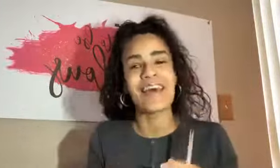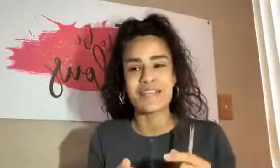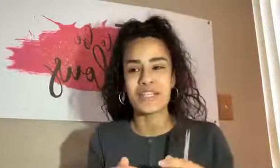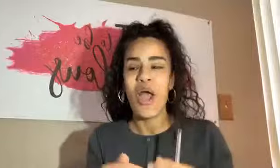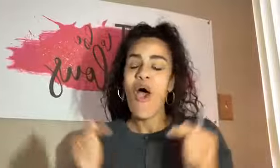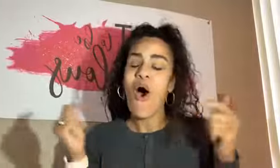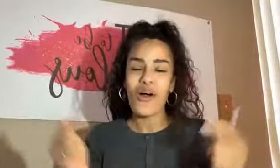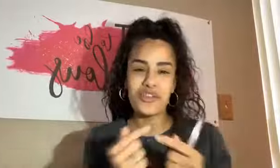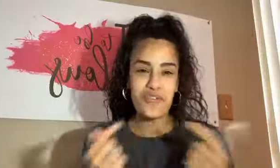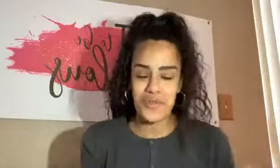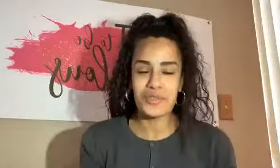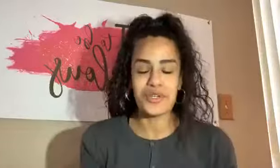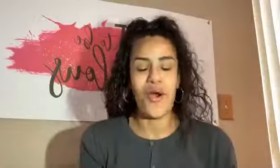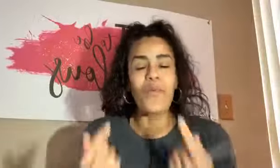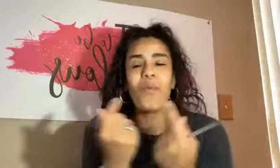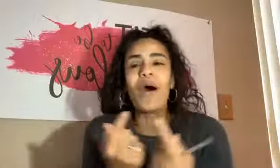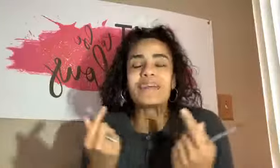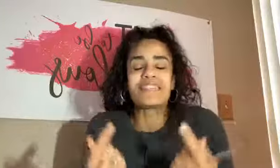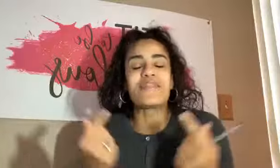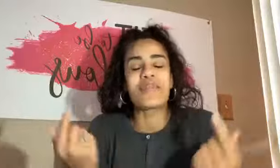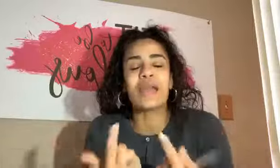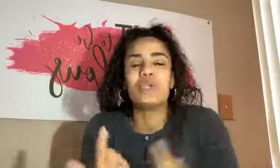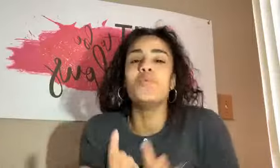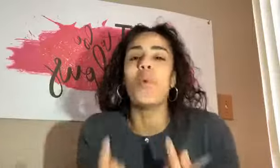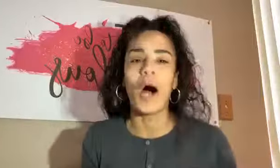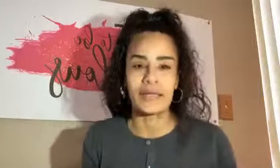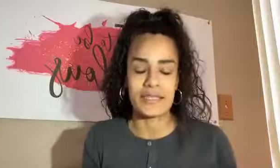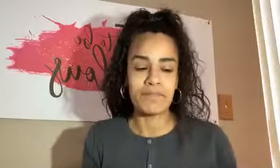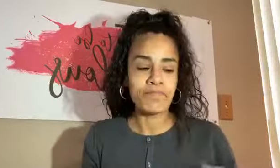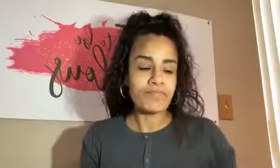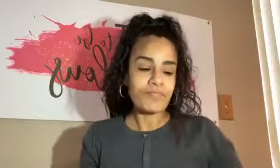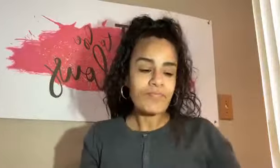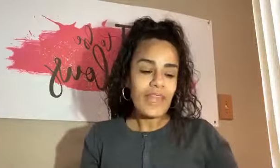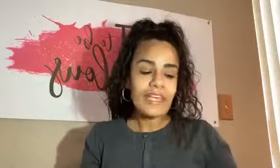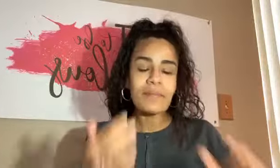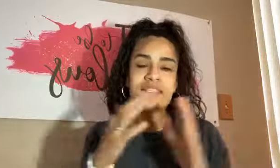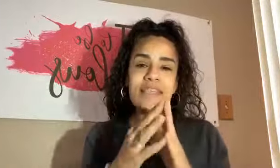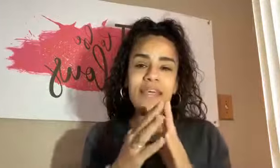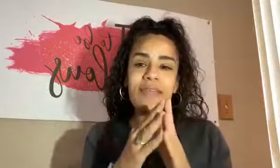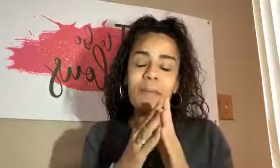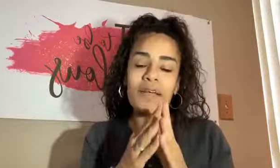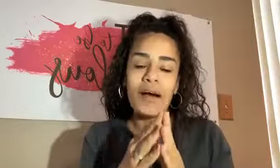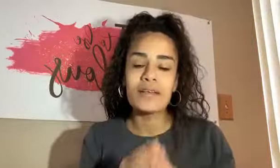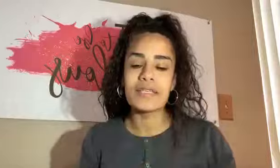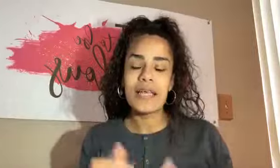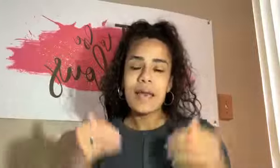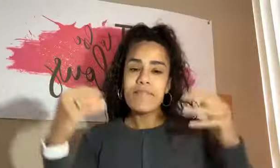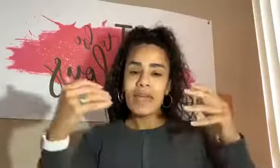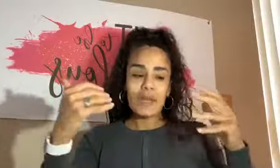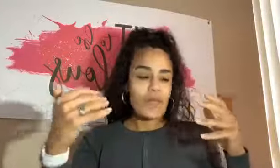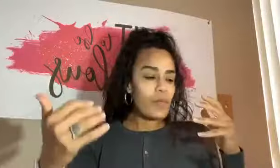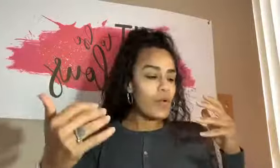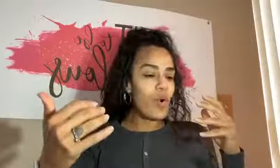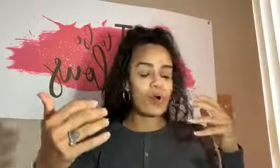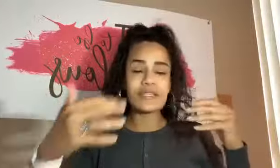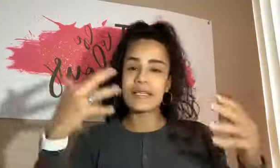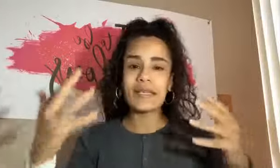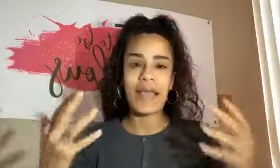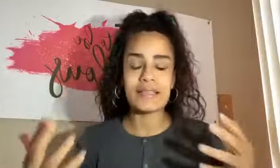desk on your future on what is it that you want. And I'm saying that because many people who are sitting at a